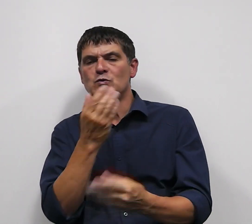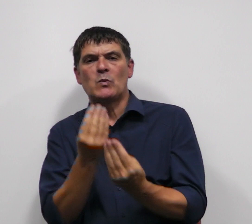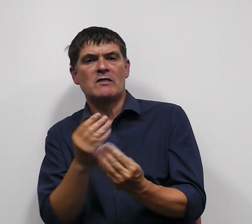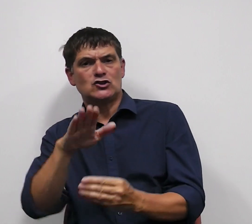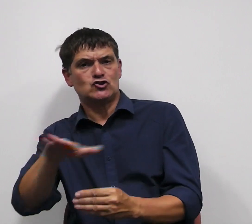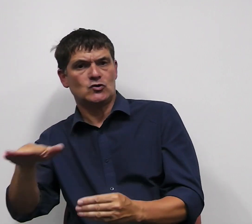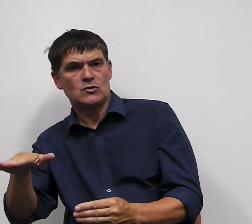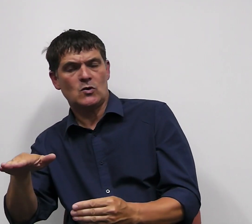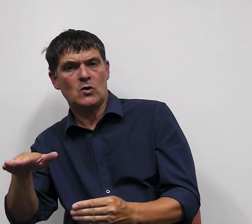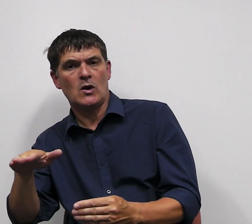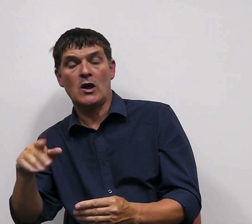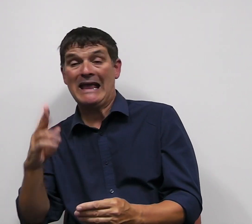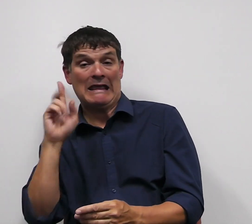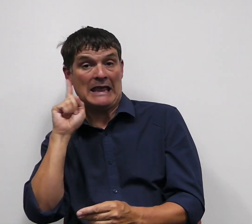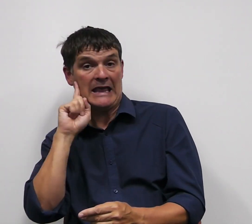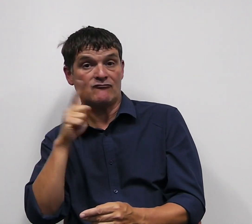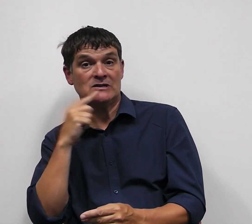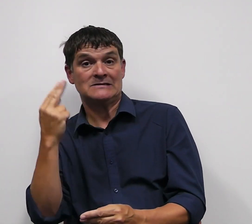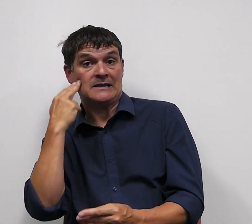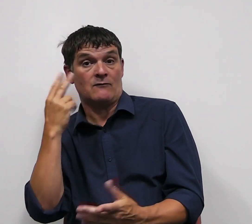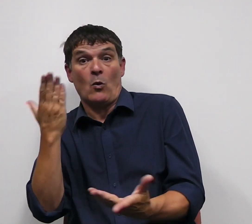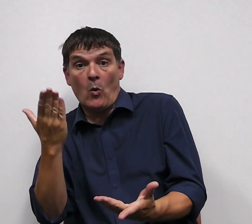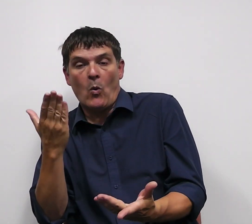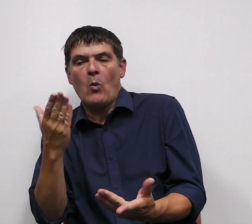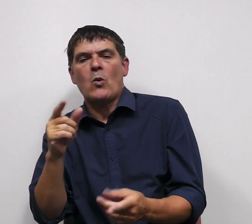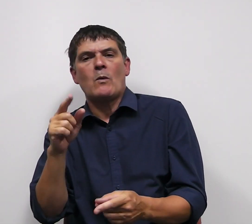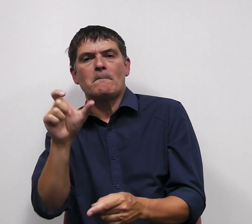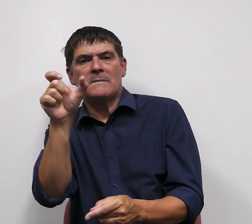hearing or deaf, deaf or those with learning difficulties.